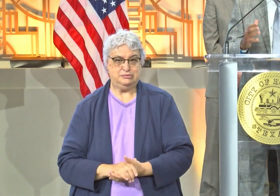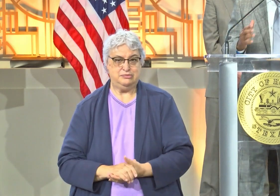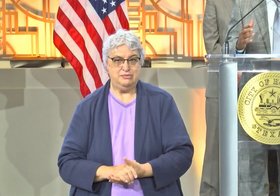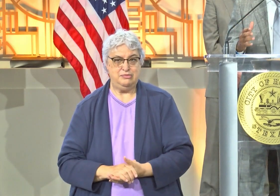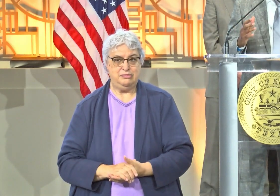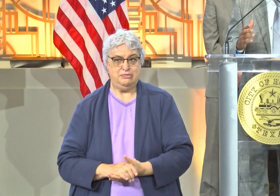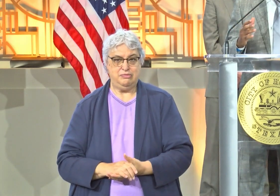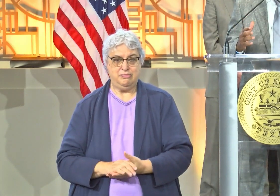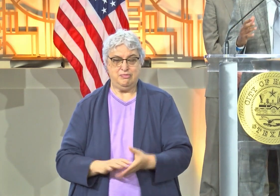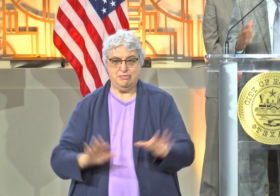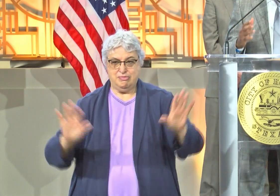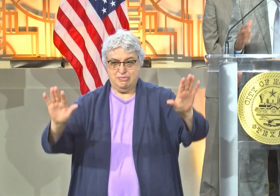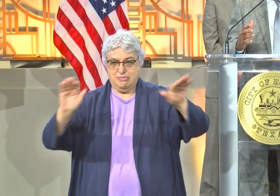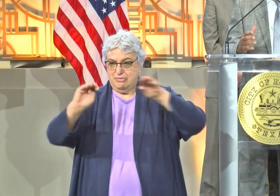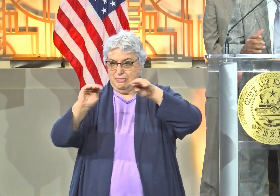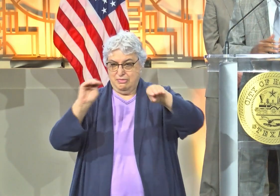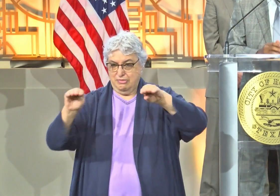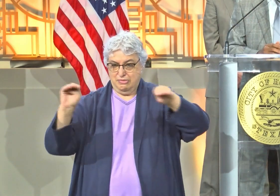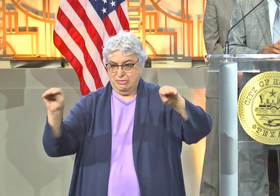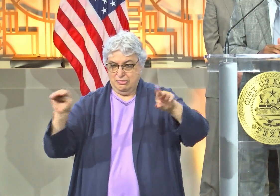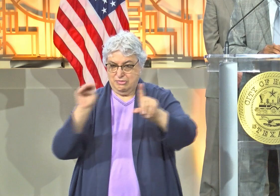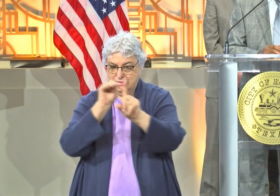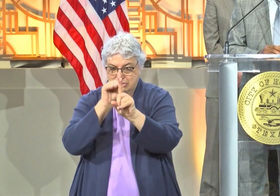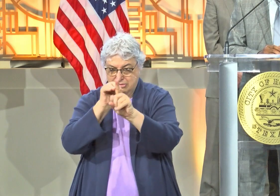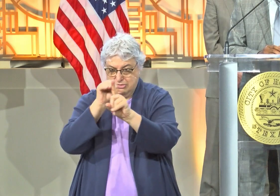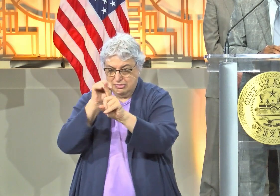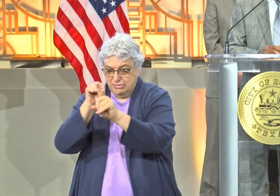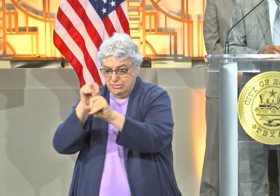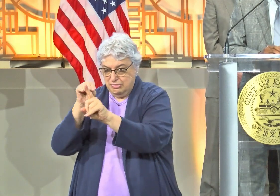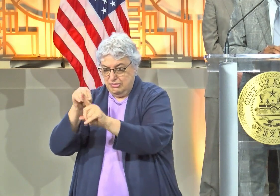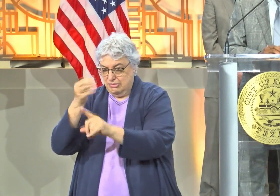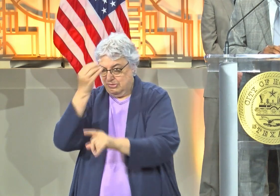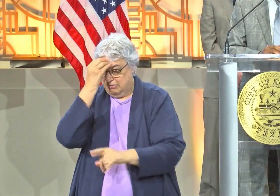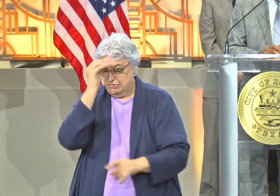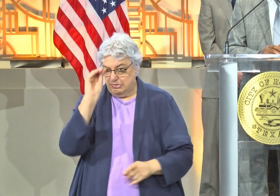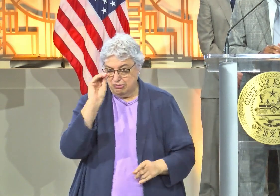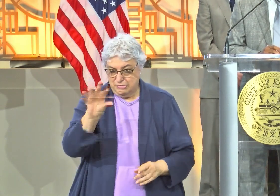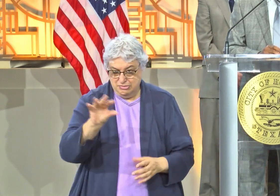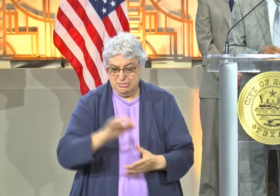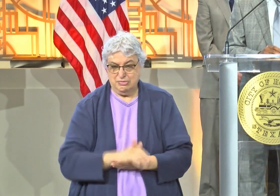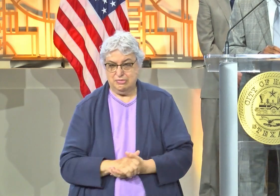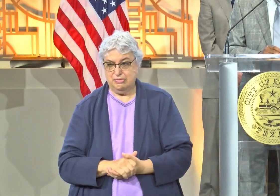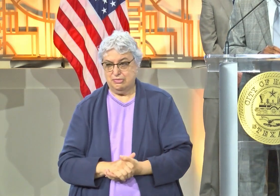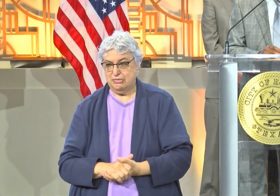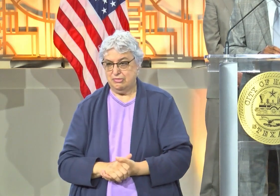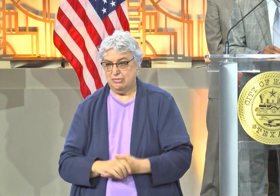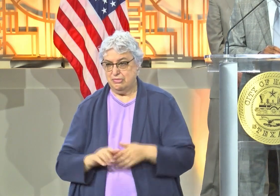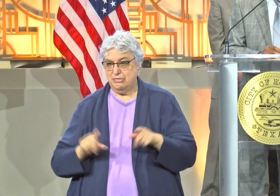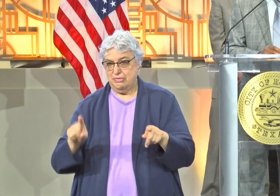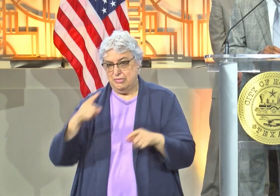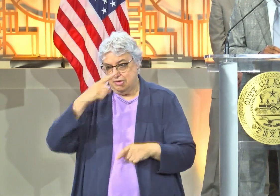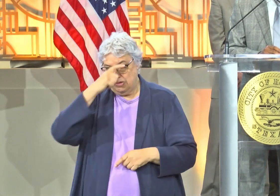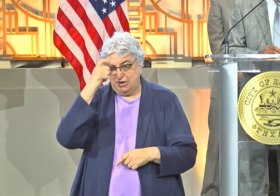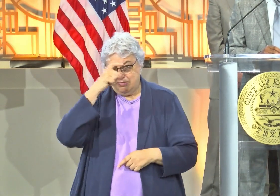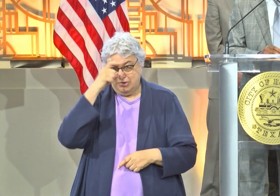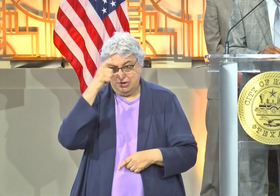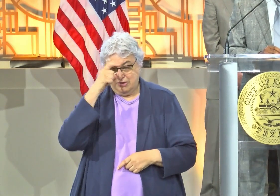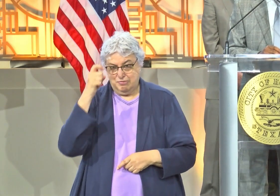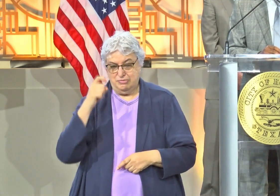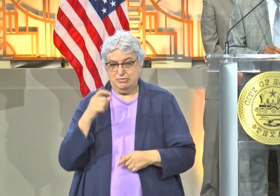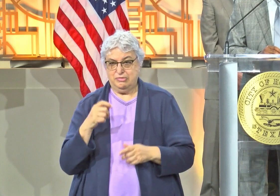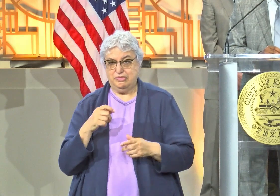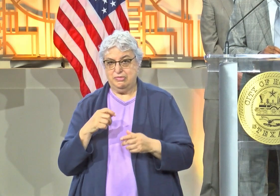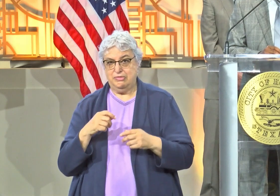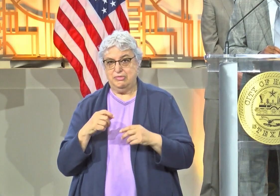want to sound the alarm that what we did during the summer to